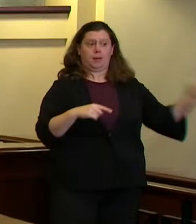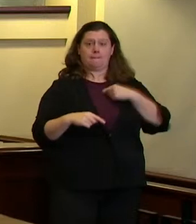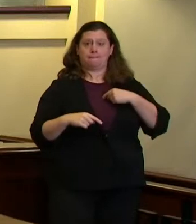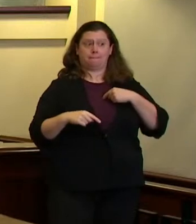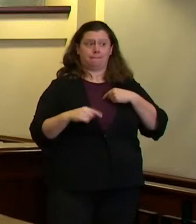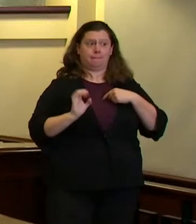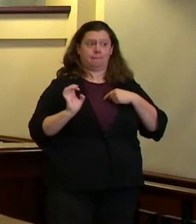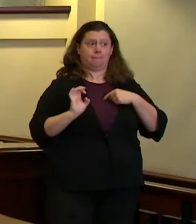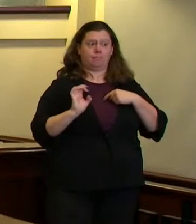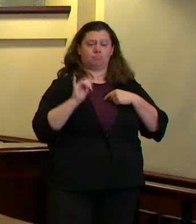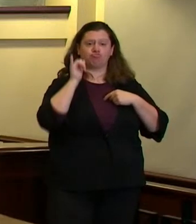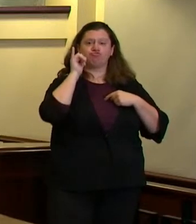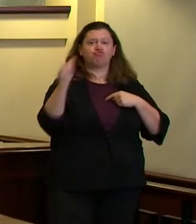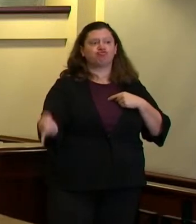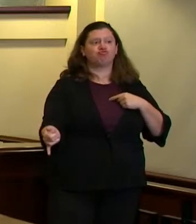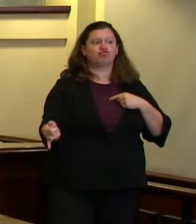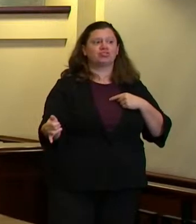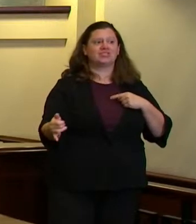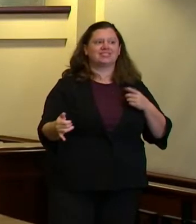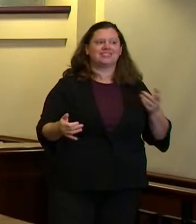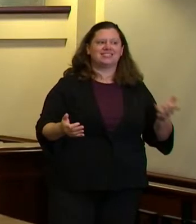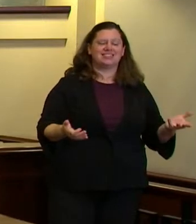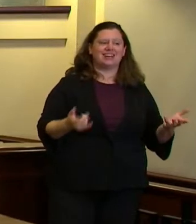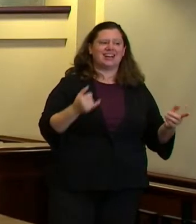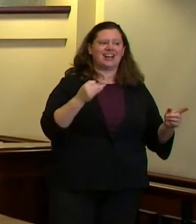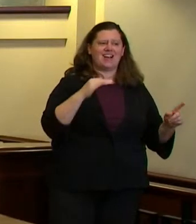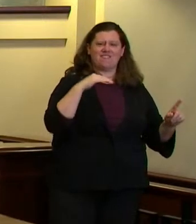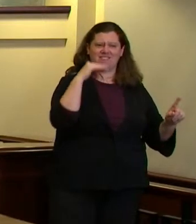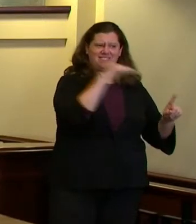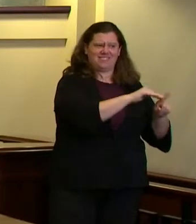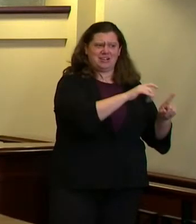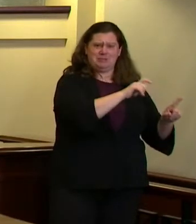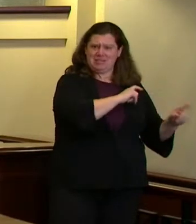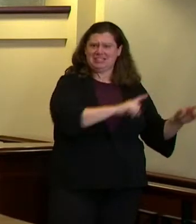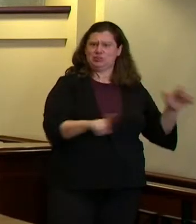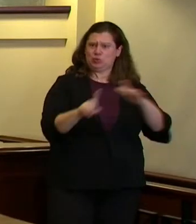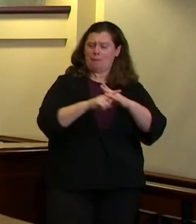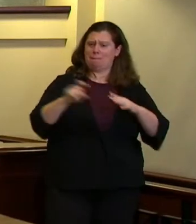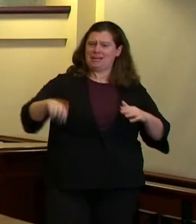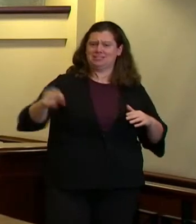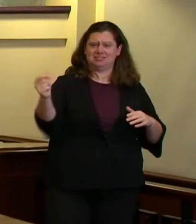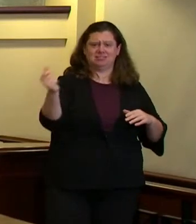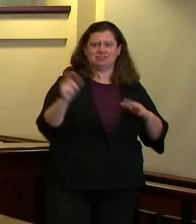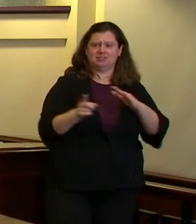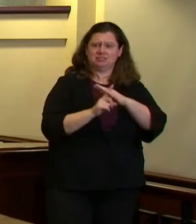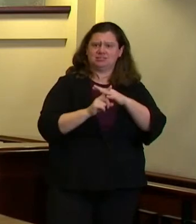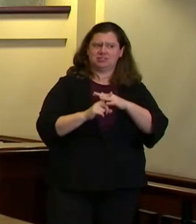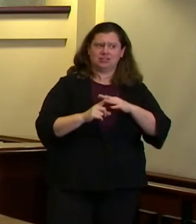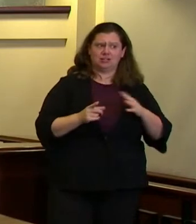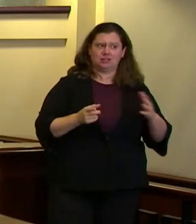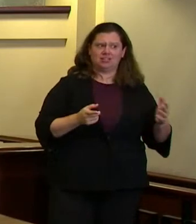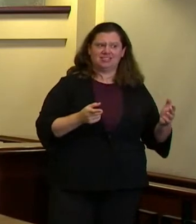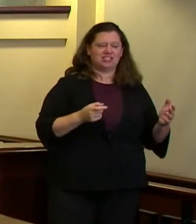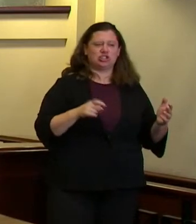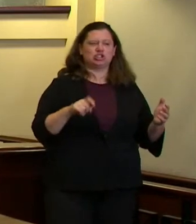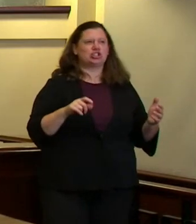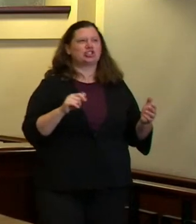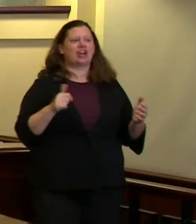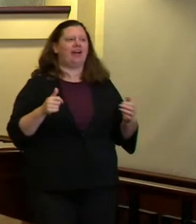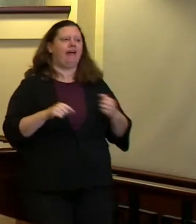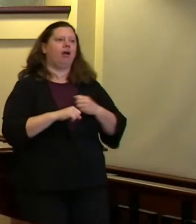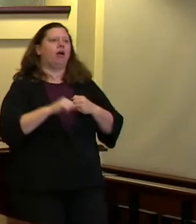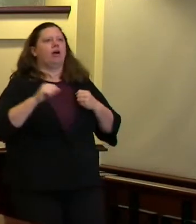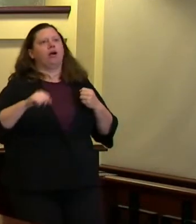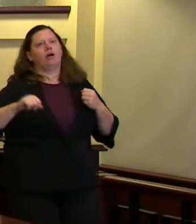they expect a police response i agree that over the long term it shouldn't always be a police